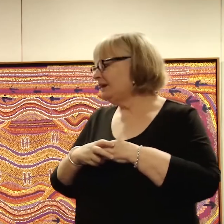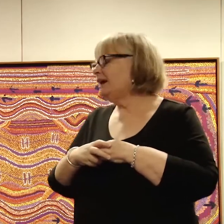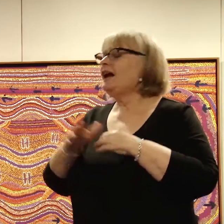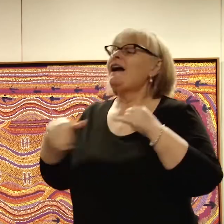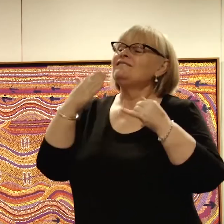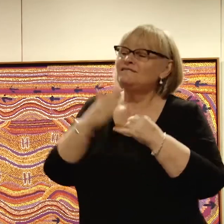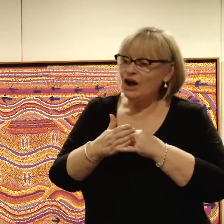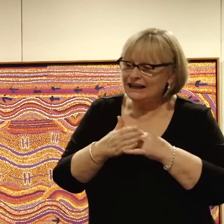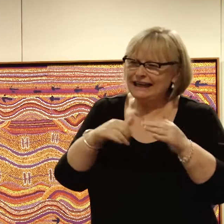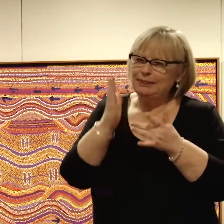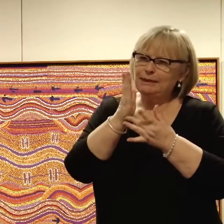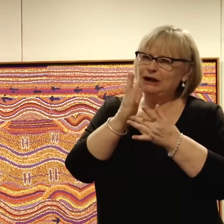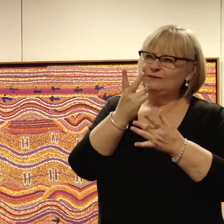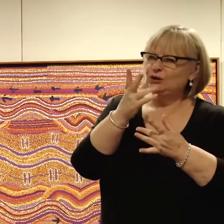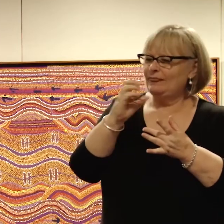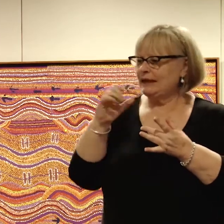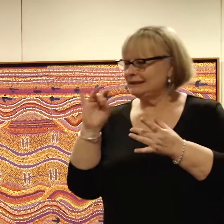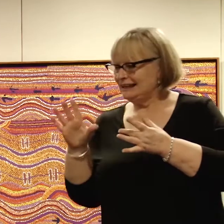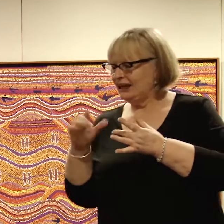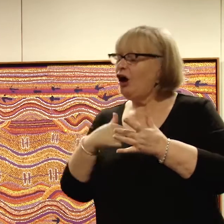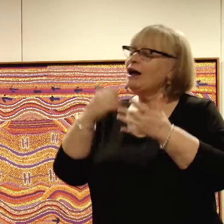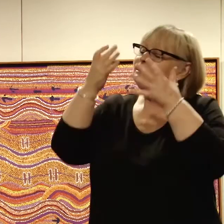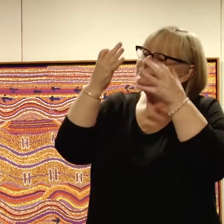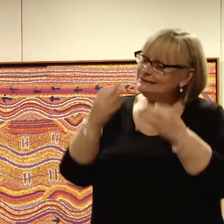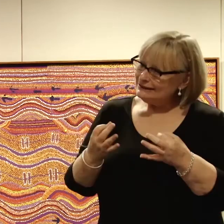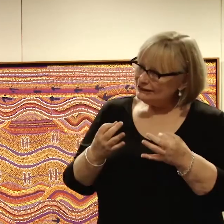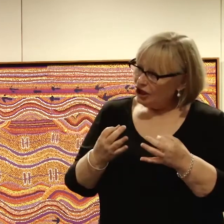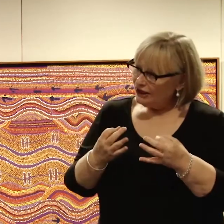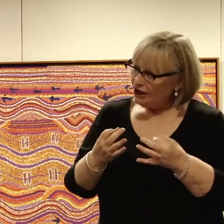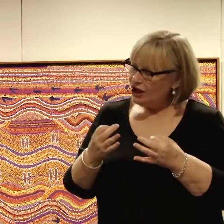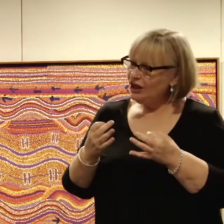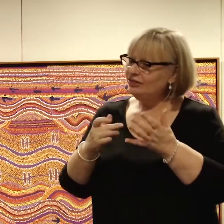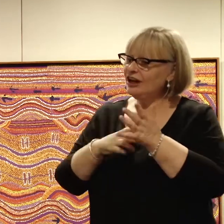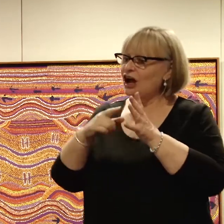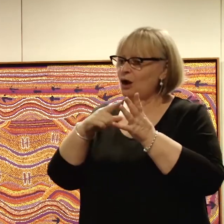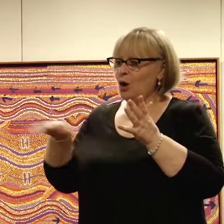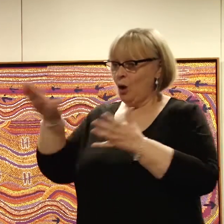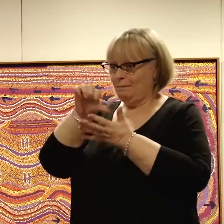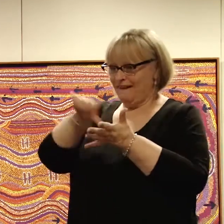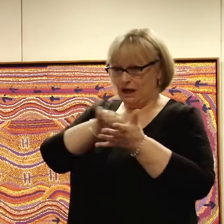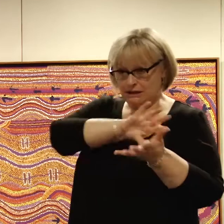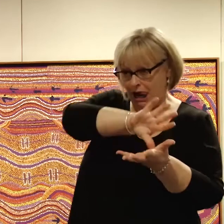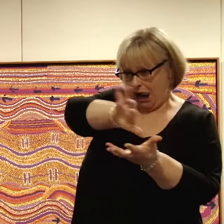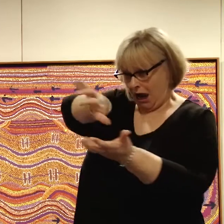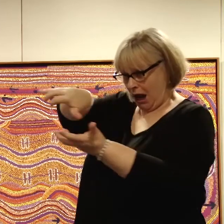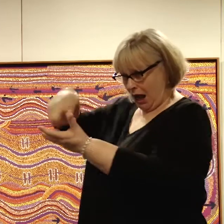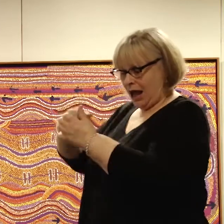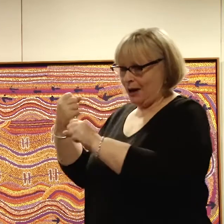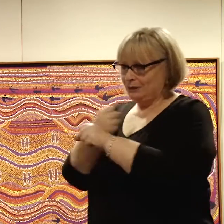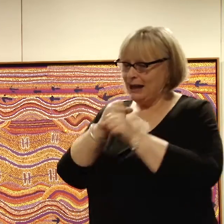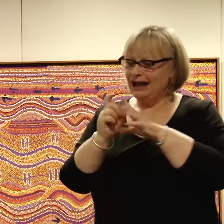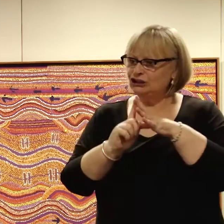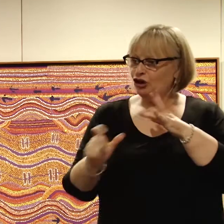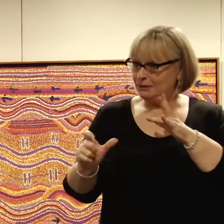Finally, in mid-2010, I decided that I'd pull all my funds together and I'd make a documentary